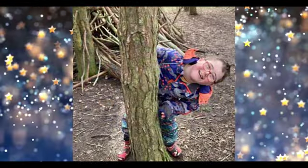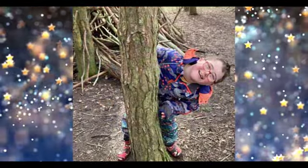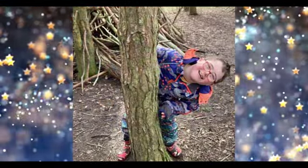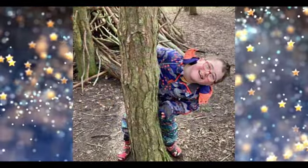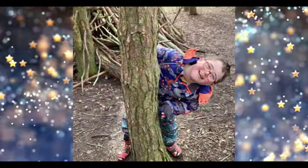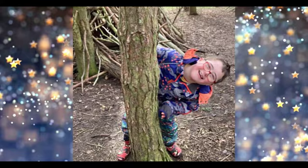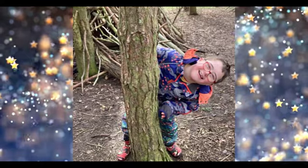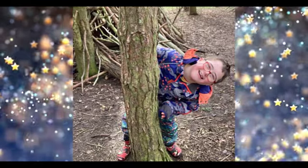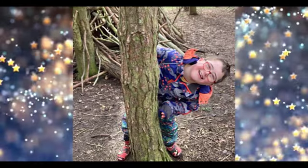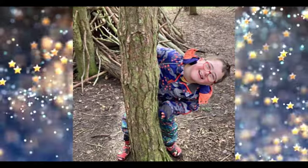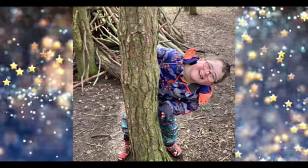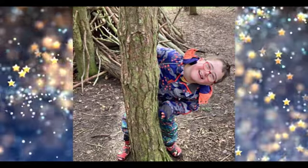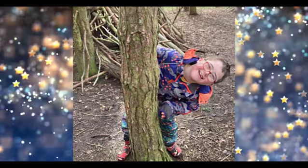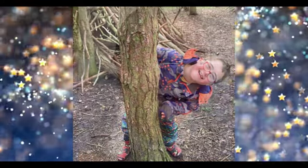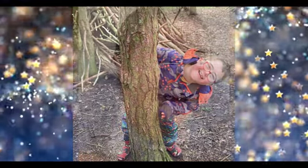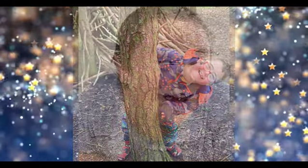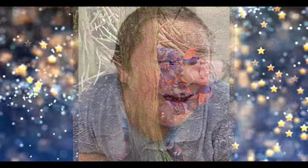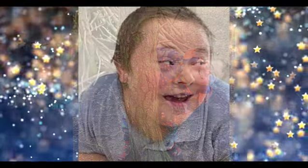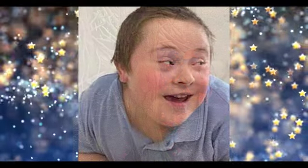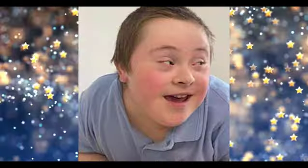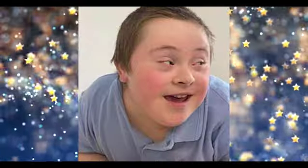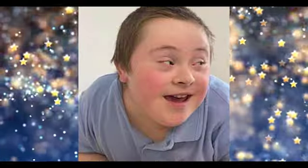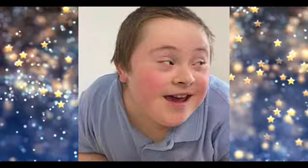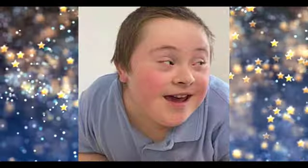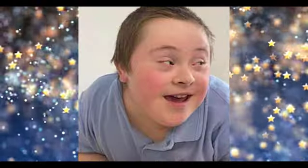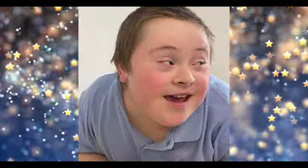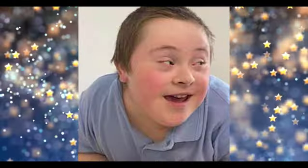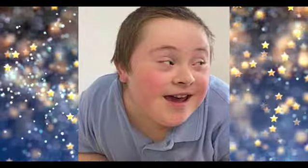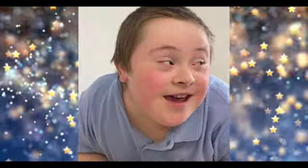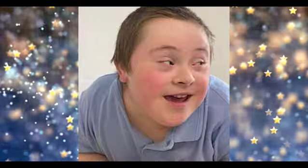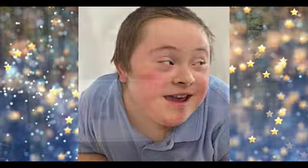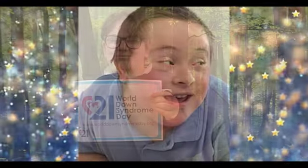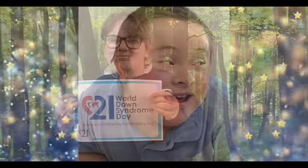stay big, worries